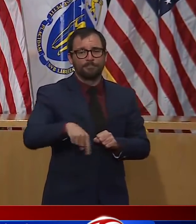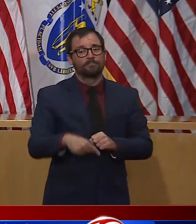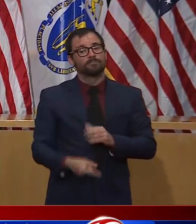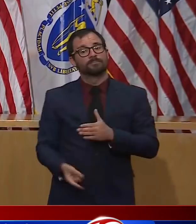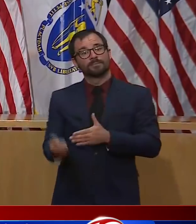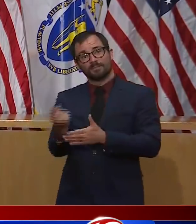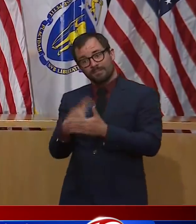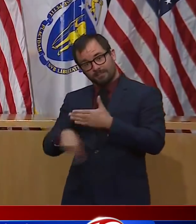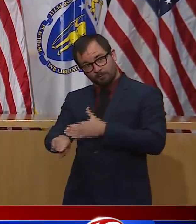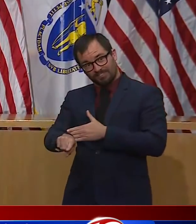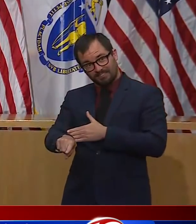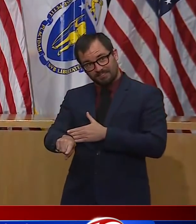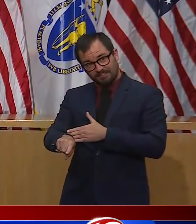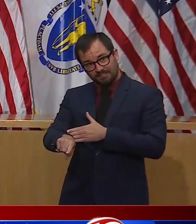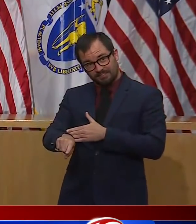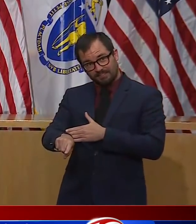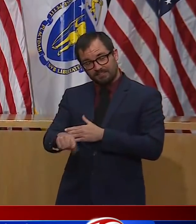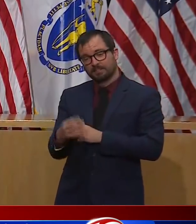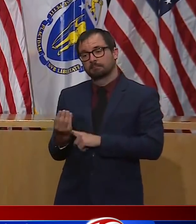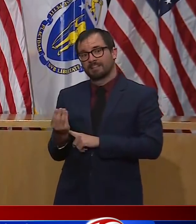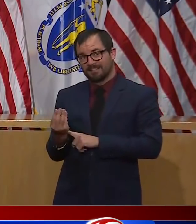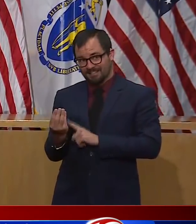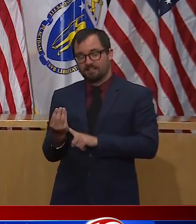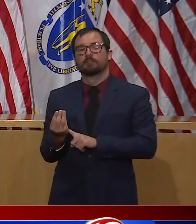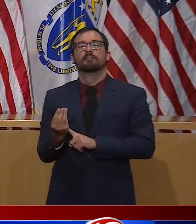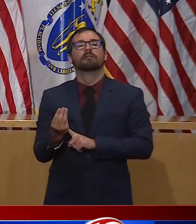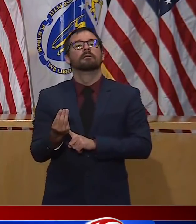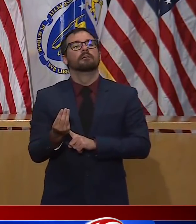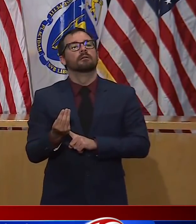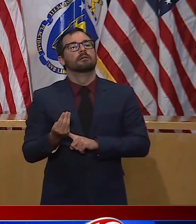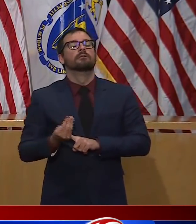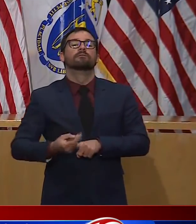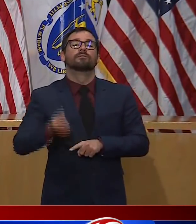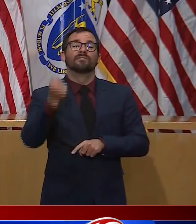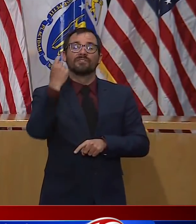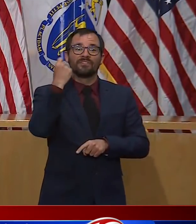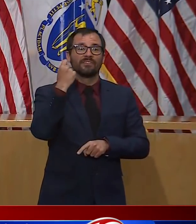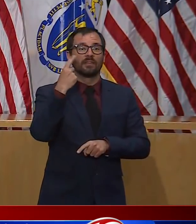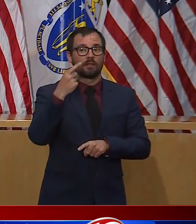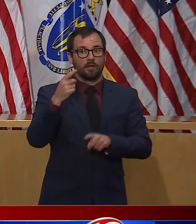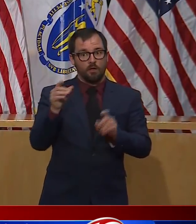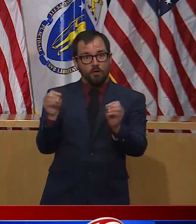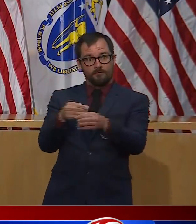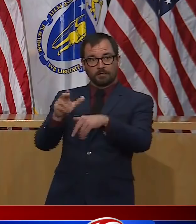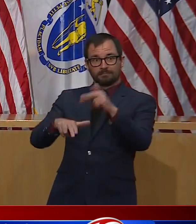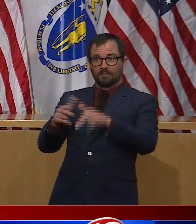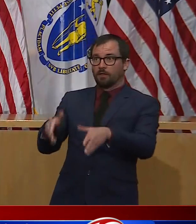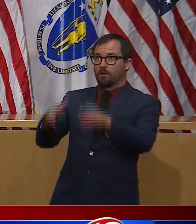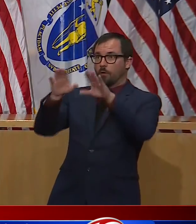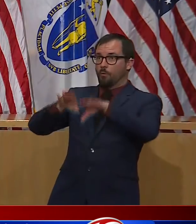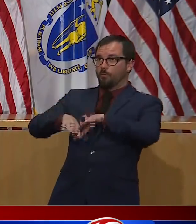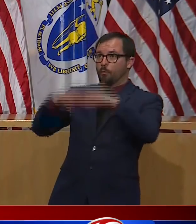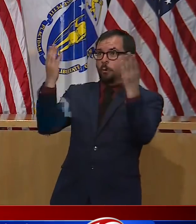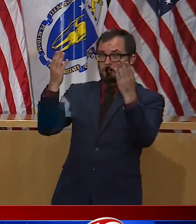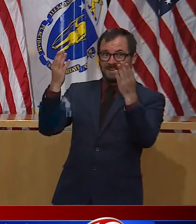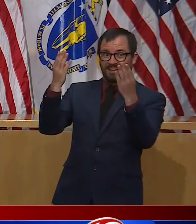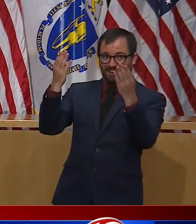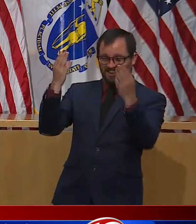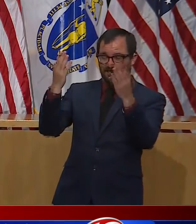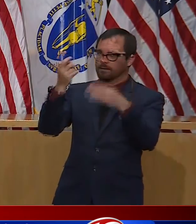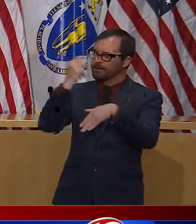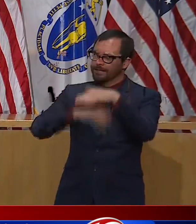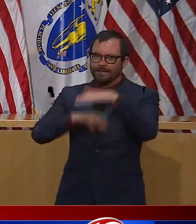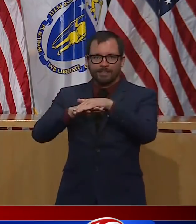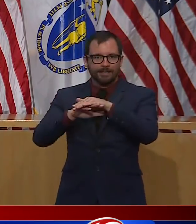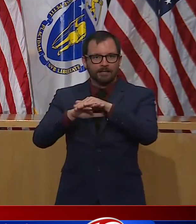On May 25th, retail establishments may also offer curbside service and some personal services such